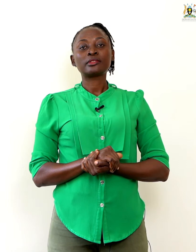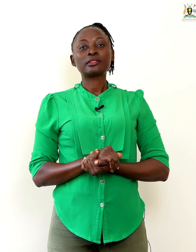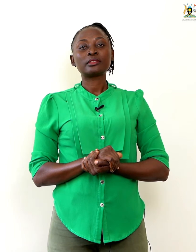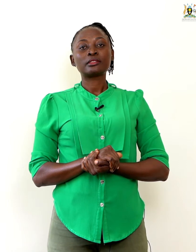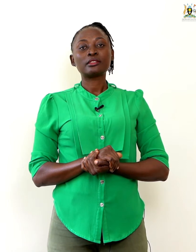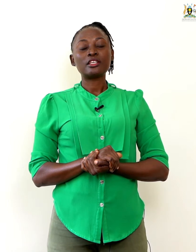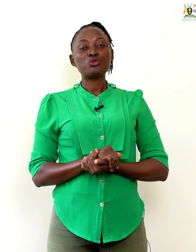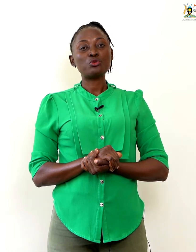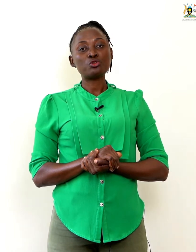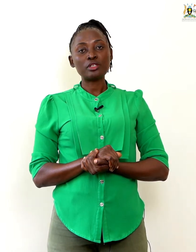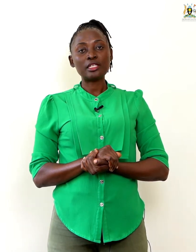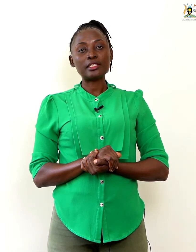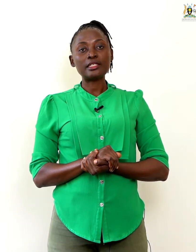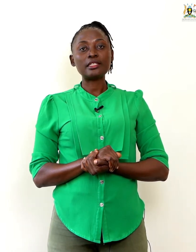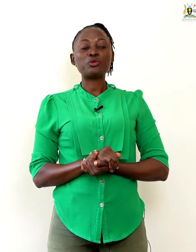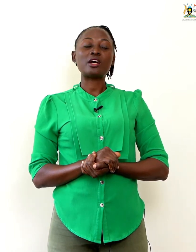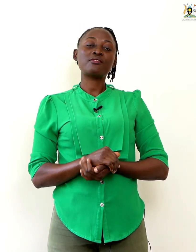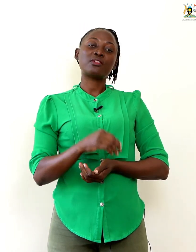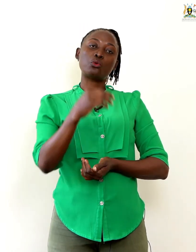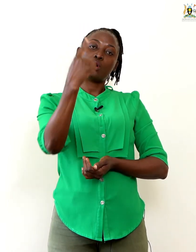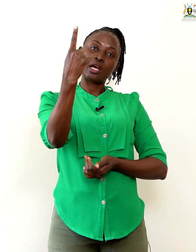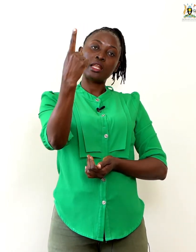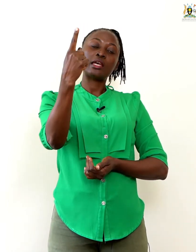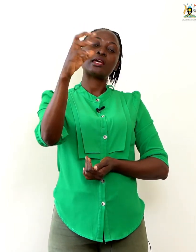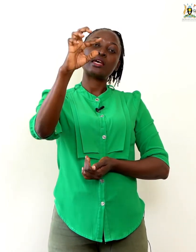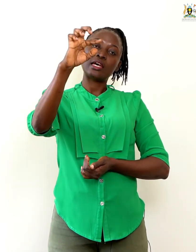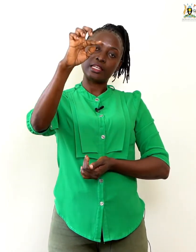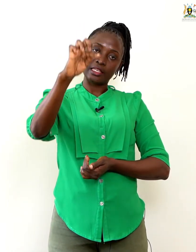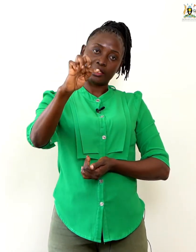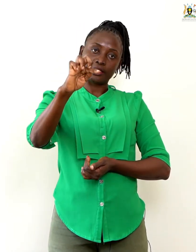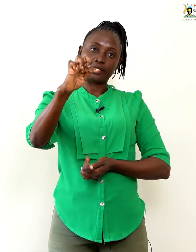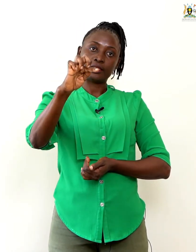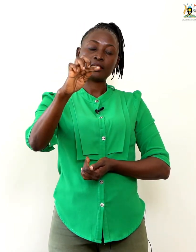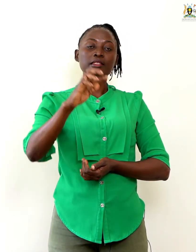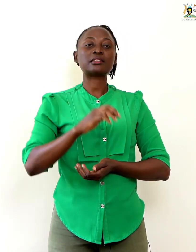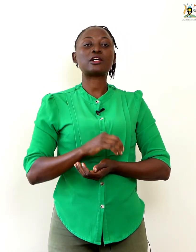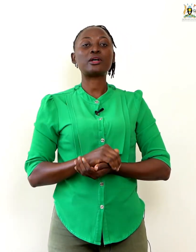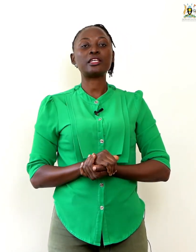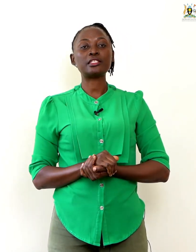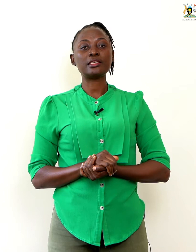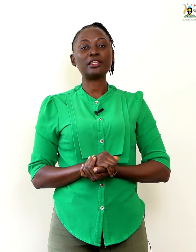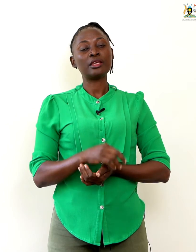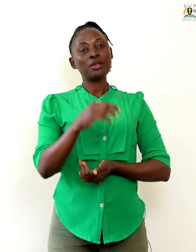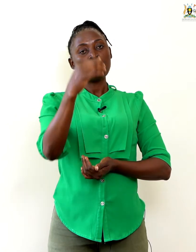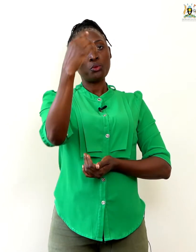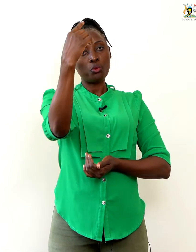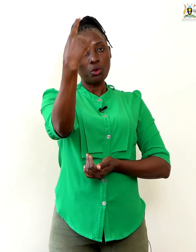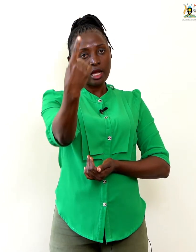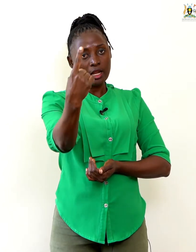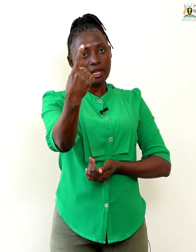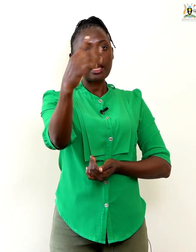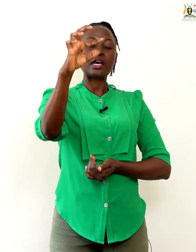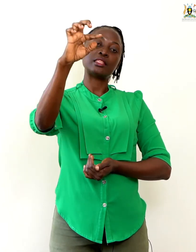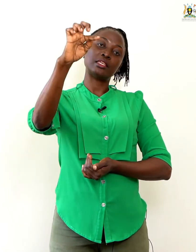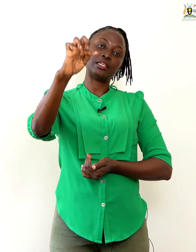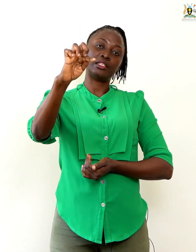Then we go to 18. We have the 1 and 8. That's our 18. 1 and the 8.